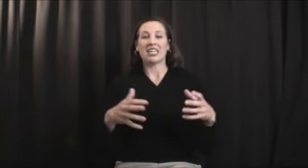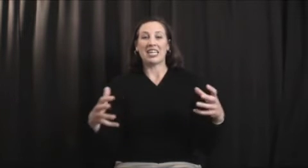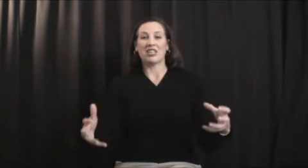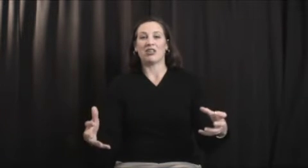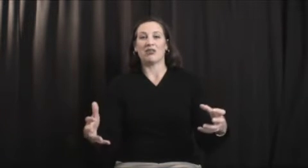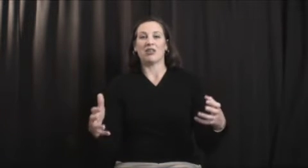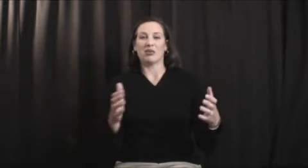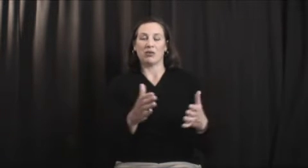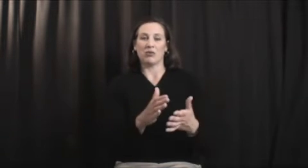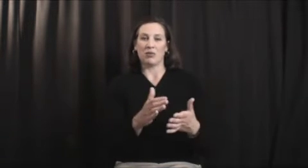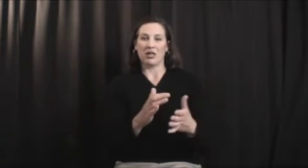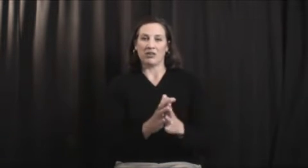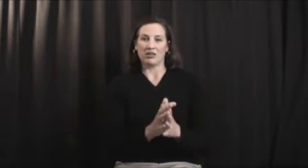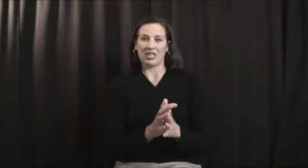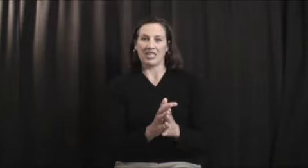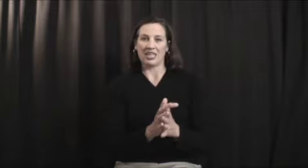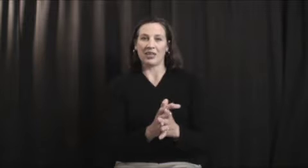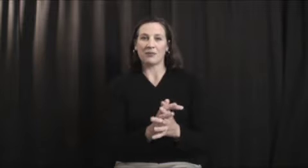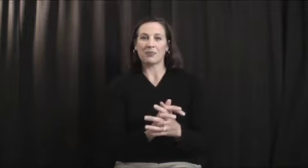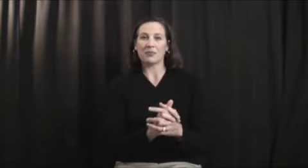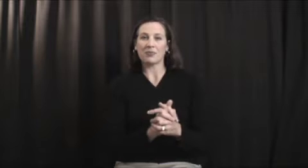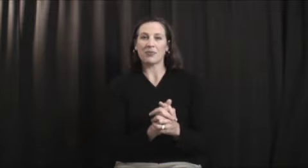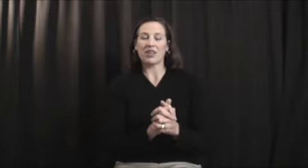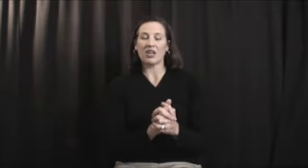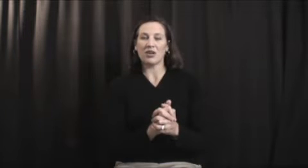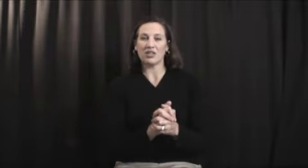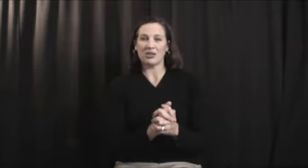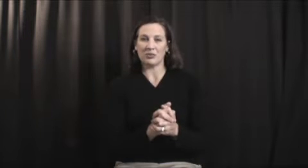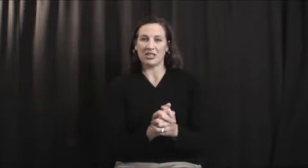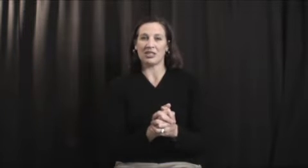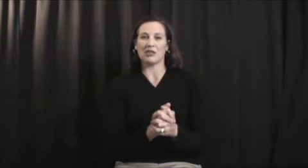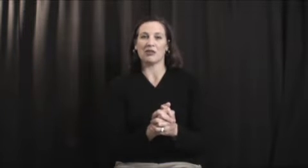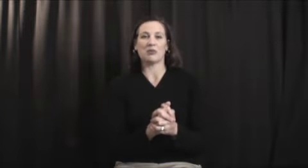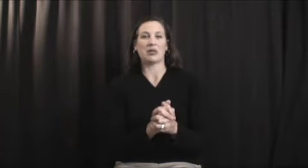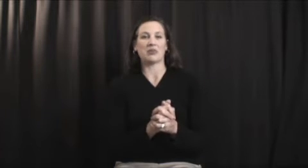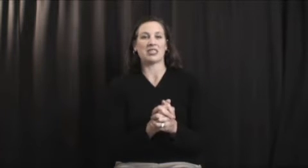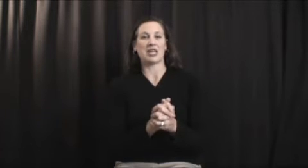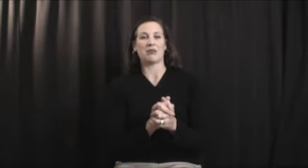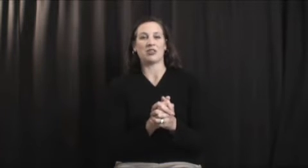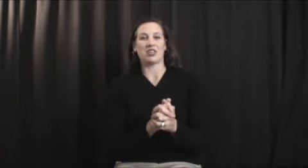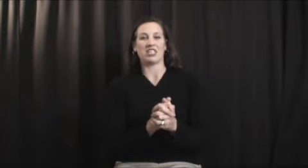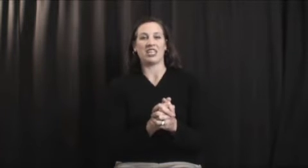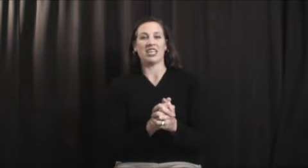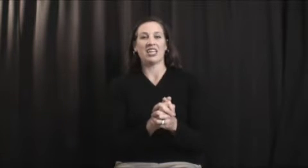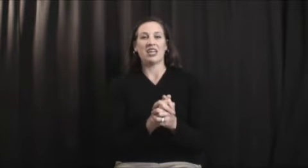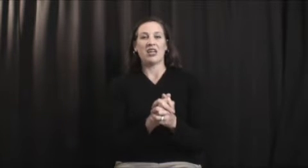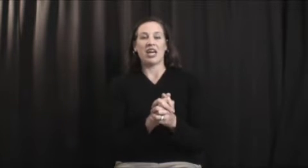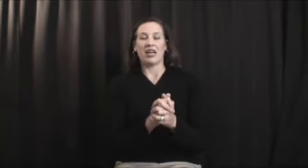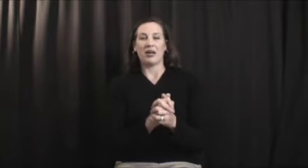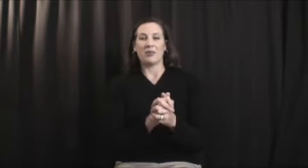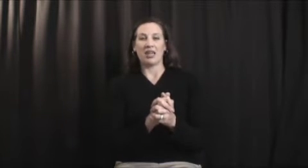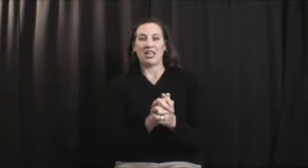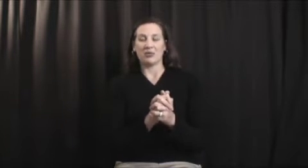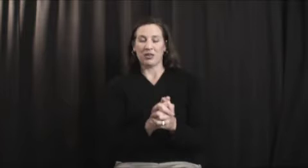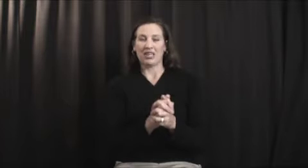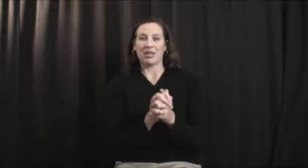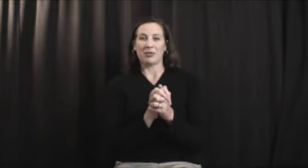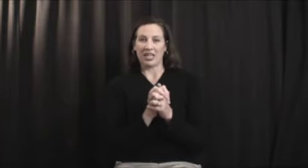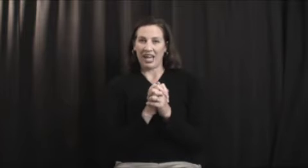nature of it is what we want to address here. You also had mentioned you don't spend much time stretching. That is one thing I'm going to